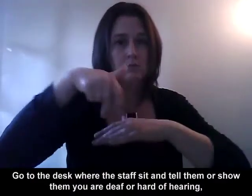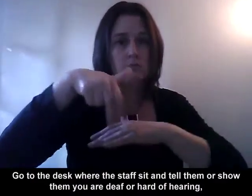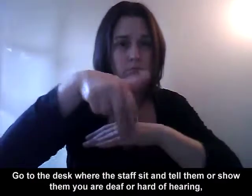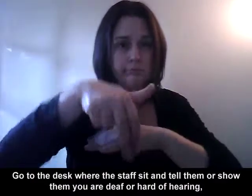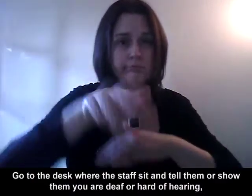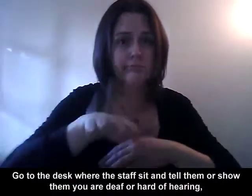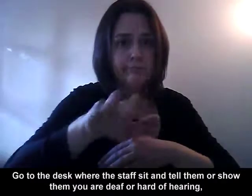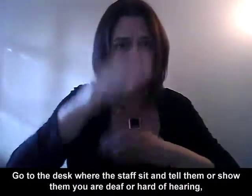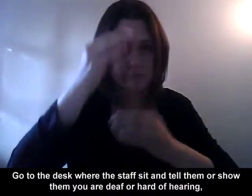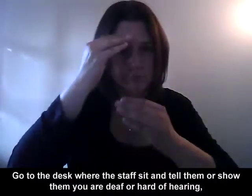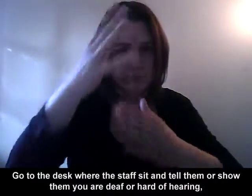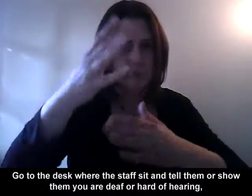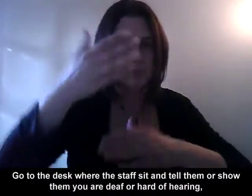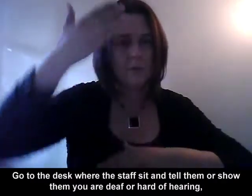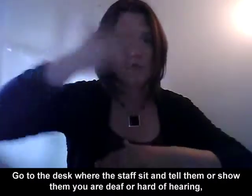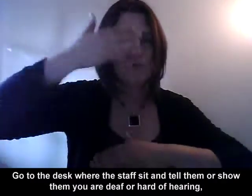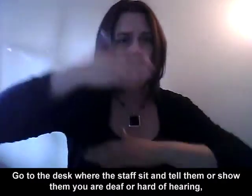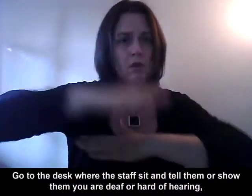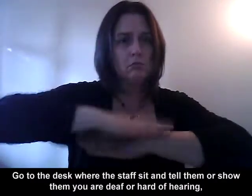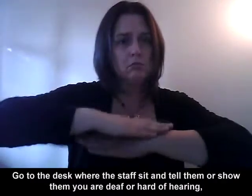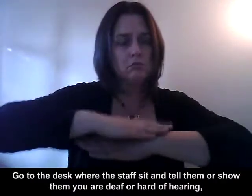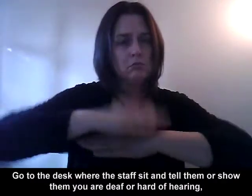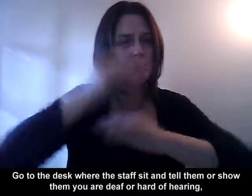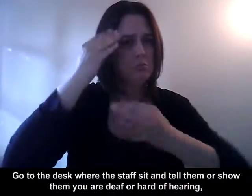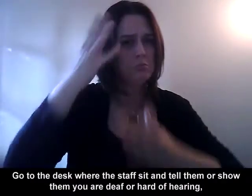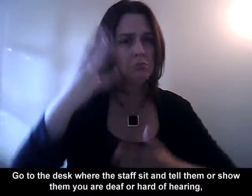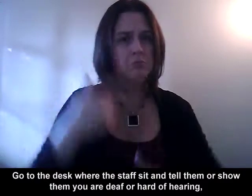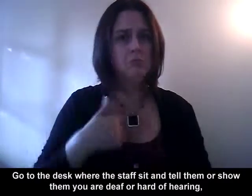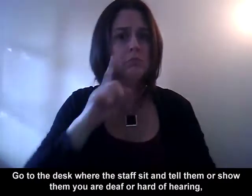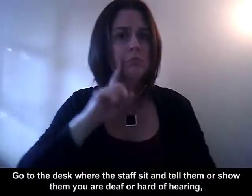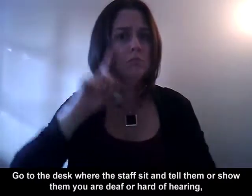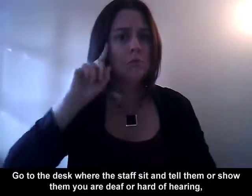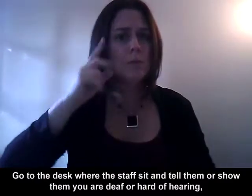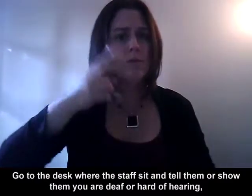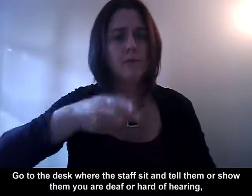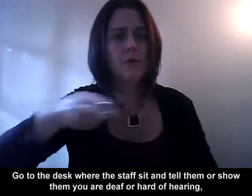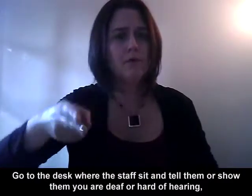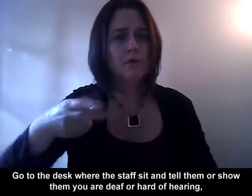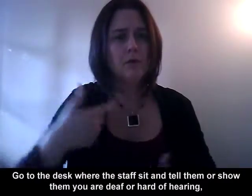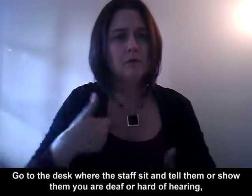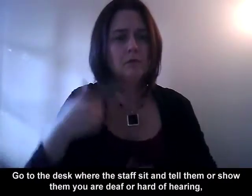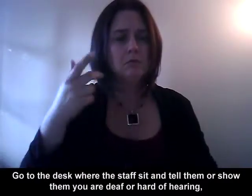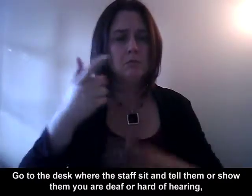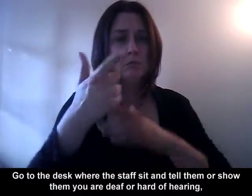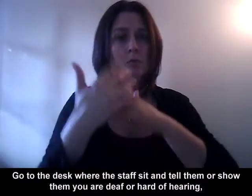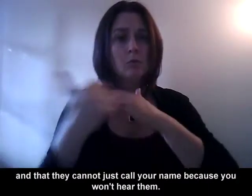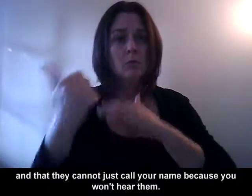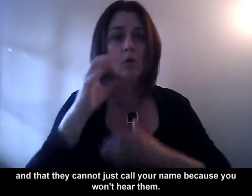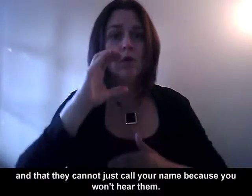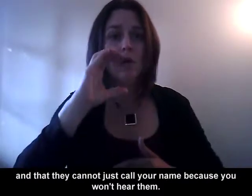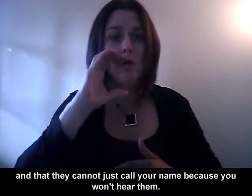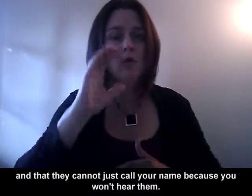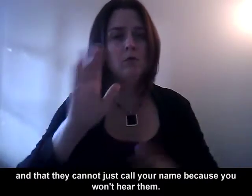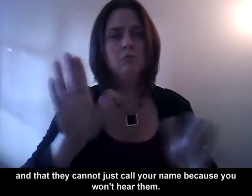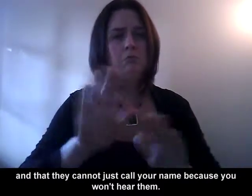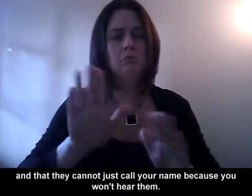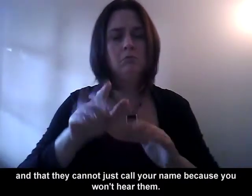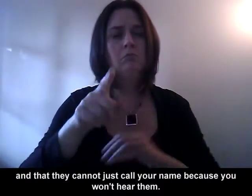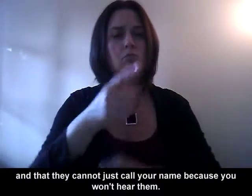Go to the desk where the staff sit and tell them or show them you are deaf or hard of hearing and that they cannot just call your